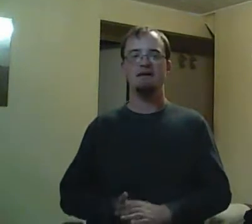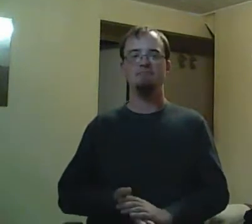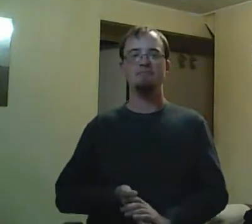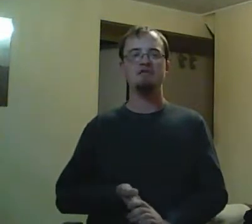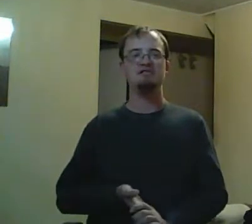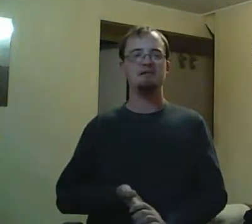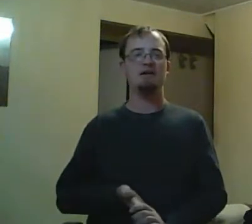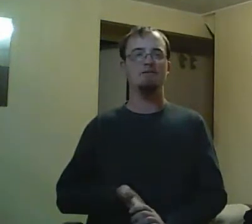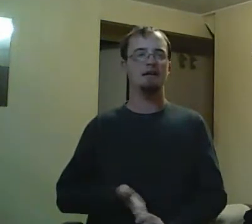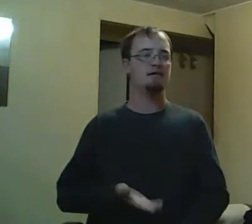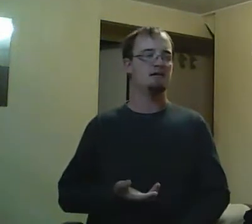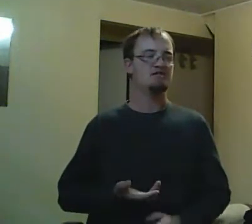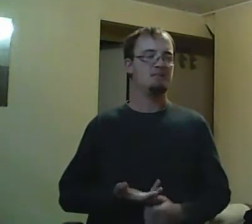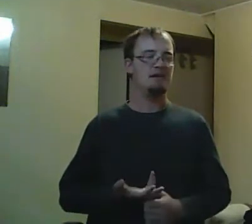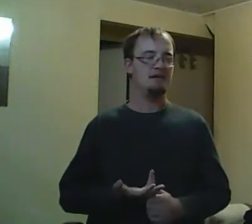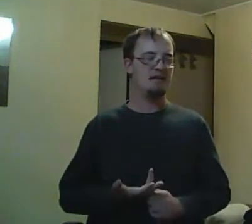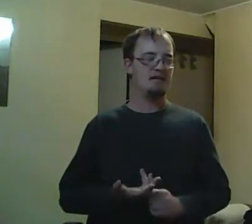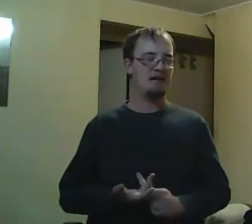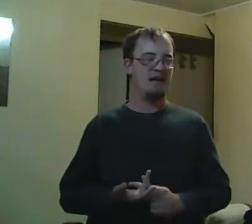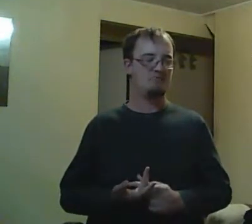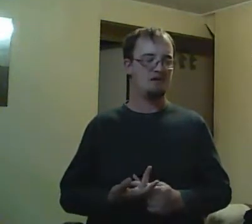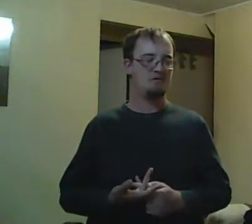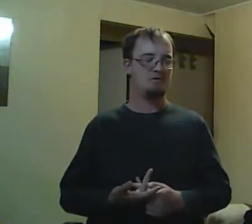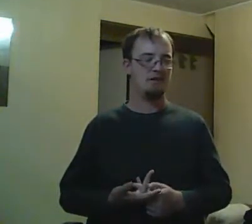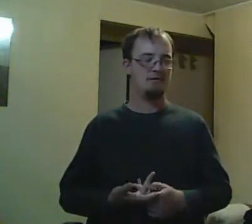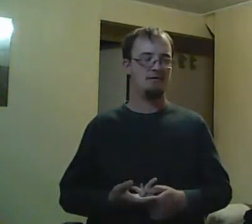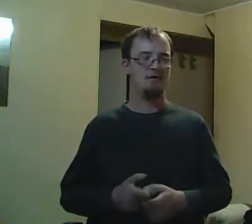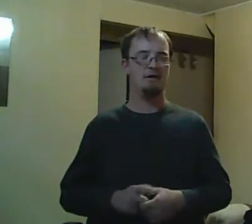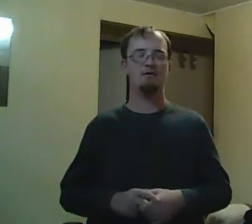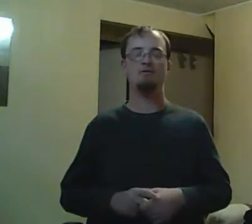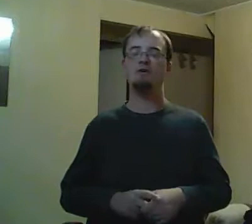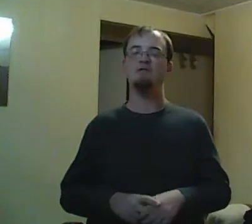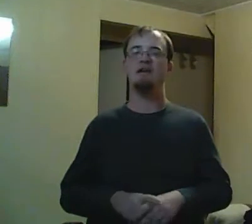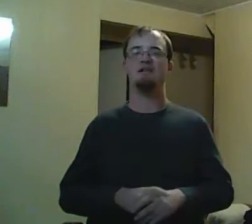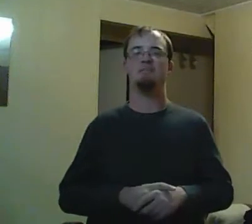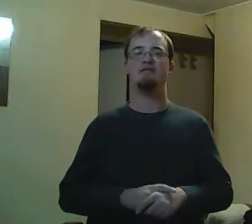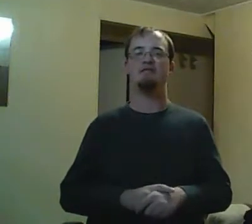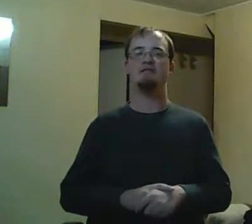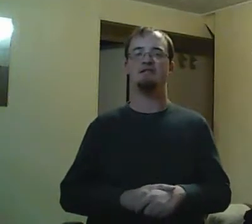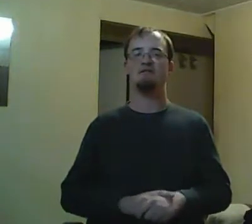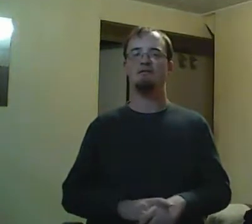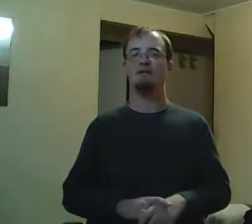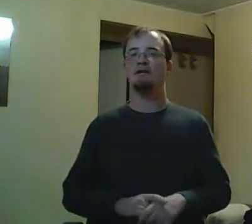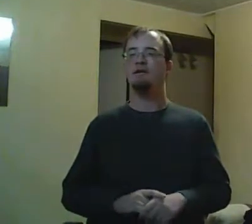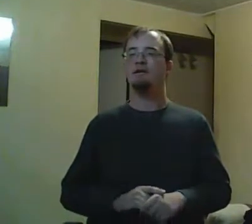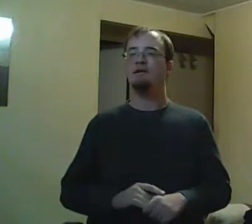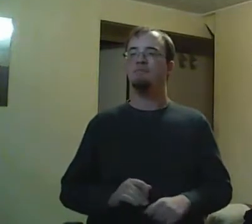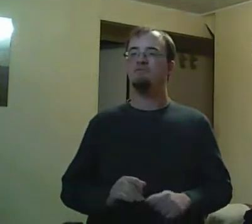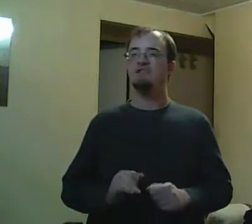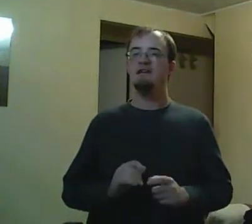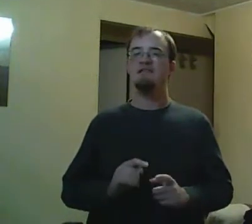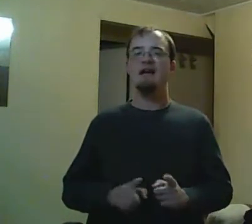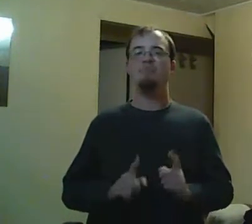about Rick. So, Emma trips up Rick at the dock. Rick goes up, gets up, wants to talk to Emma. But, unfortunately,